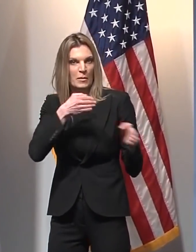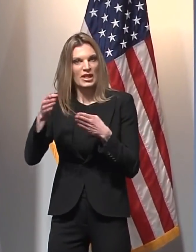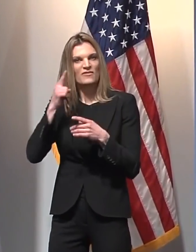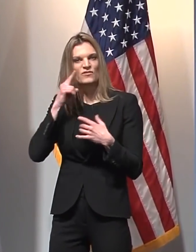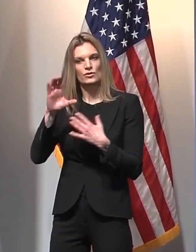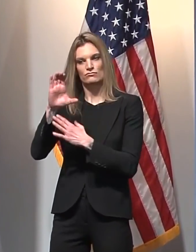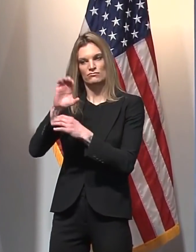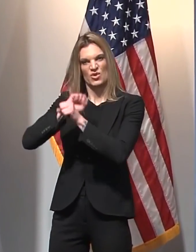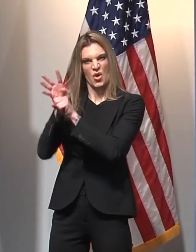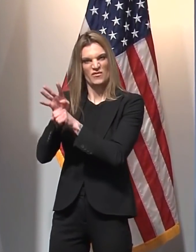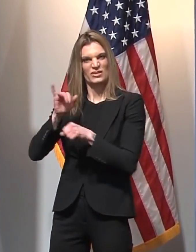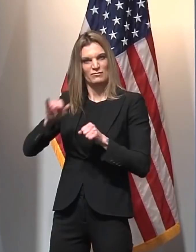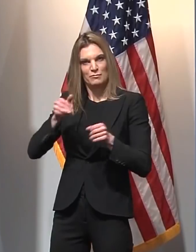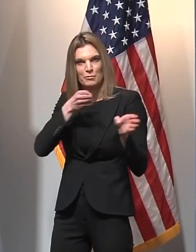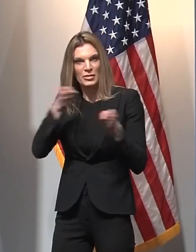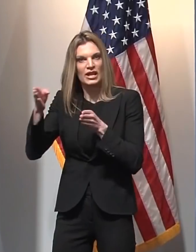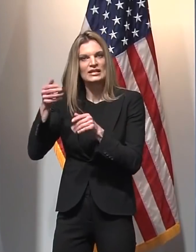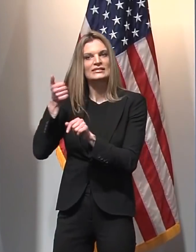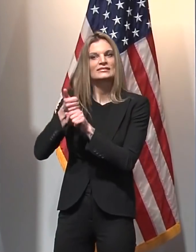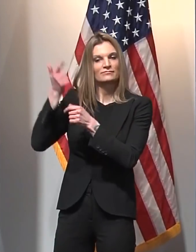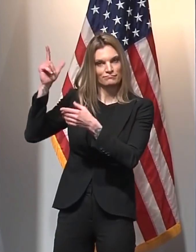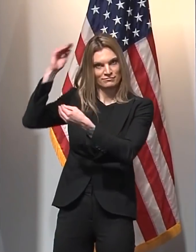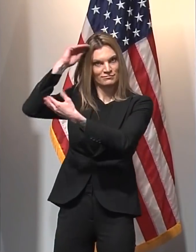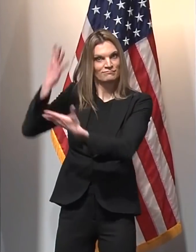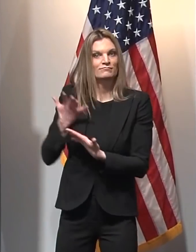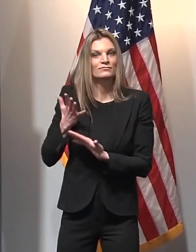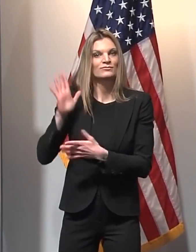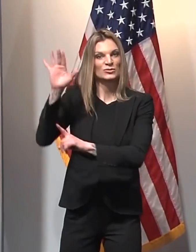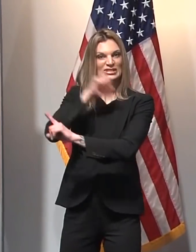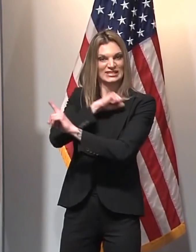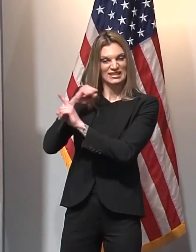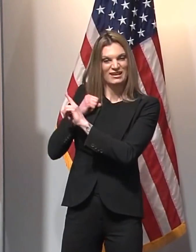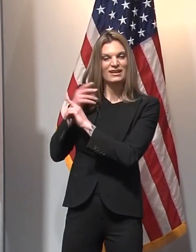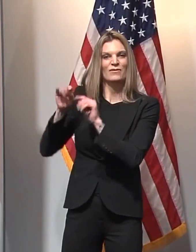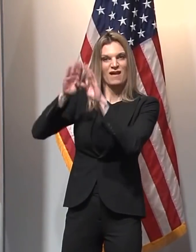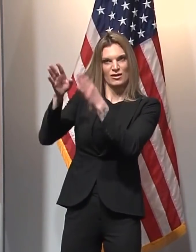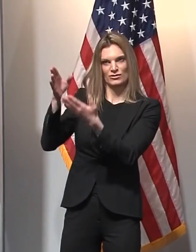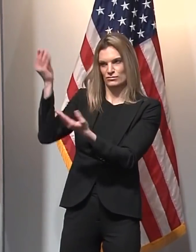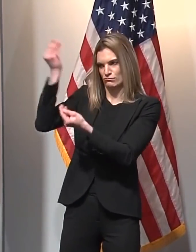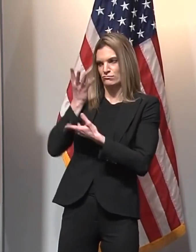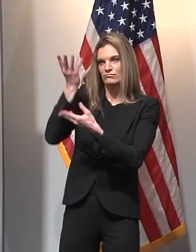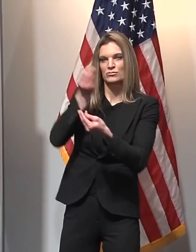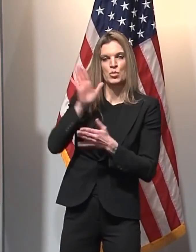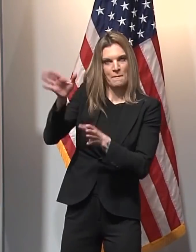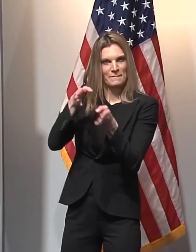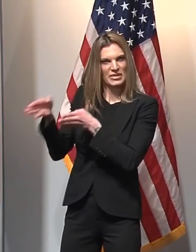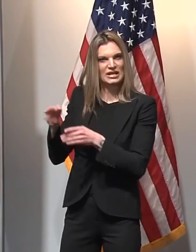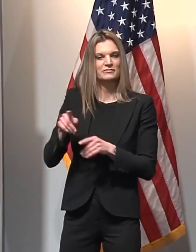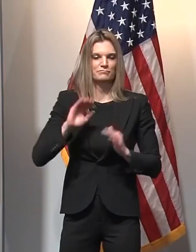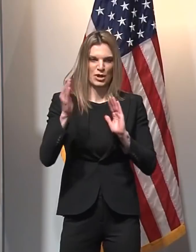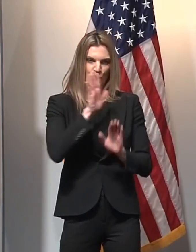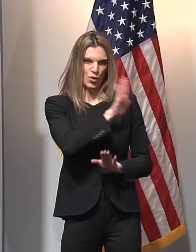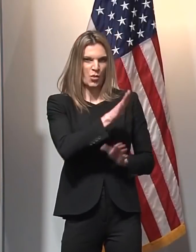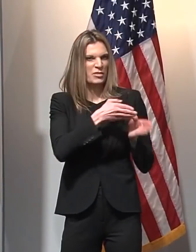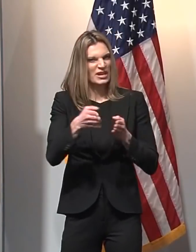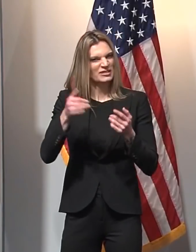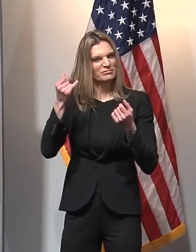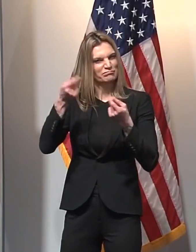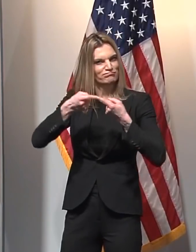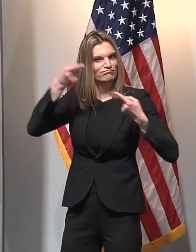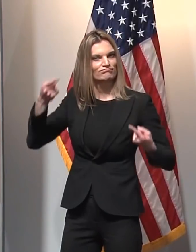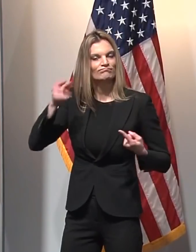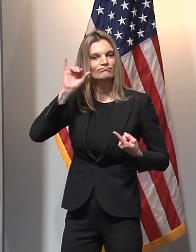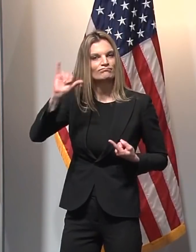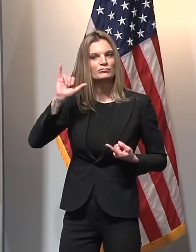of them are smaller than your plan, the Senate much more than the House. They really wanted to slow roll off the money